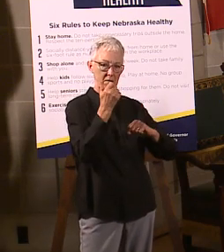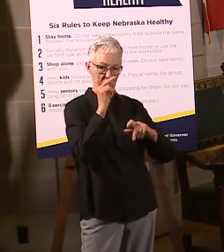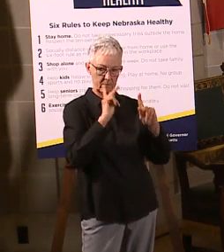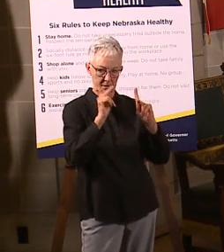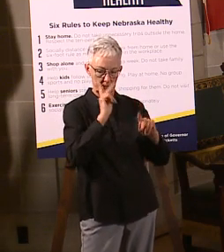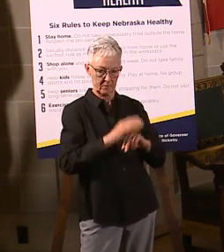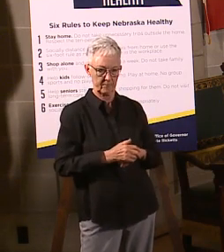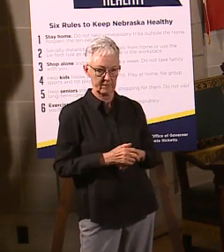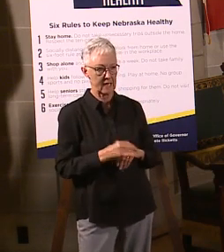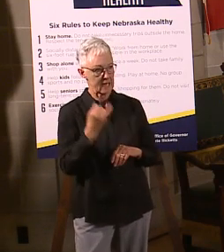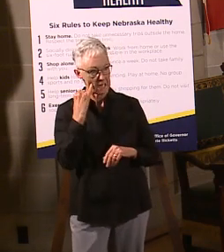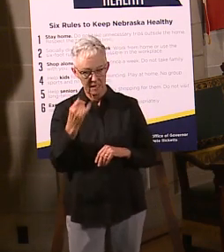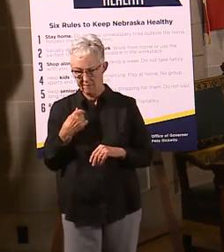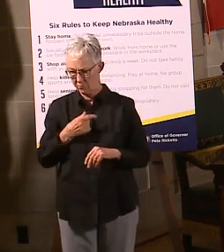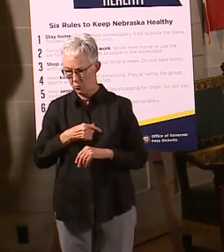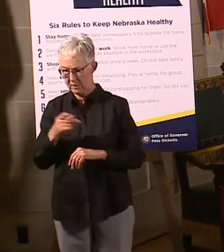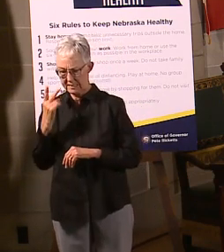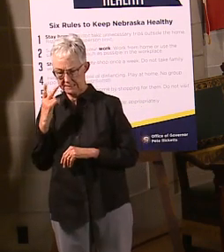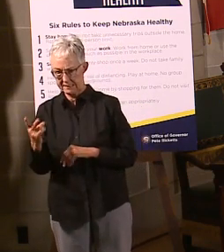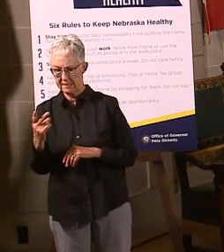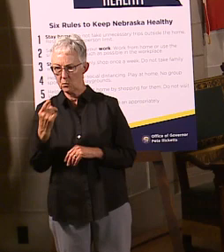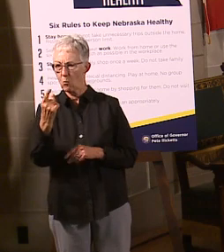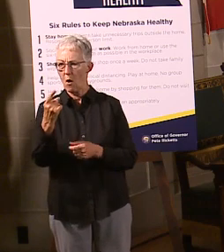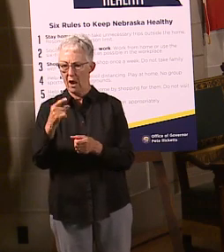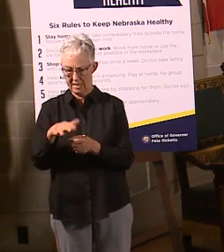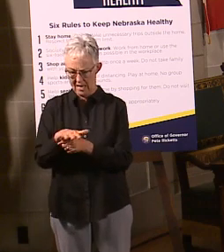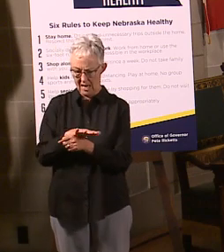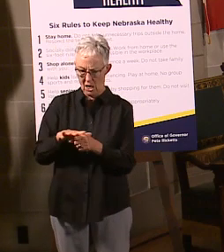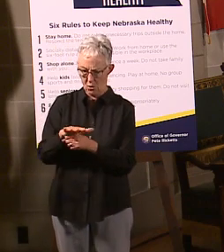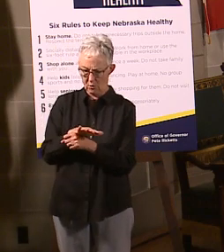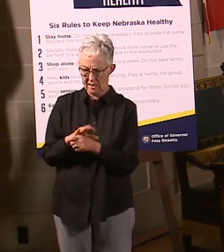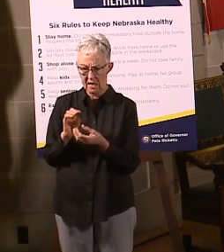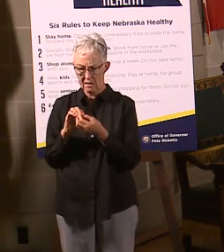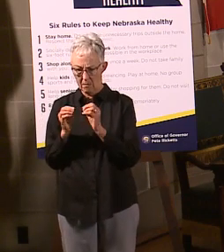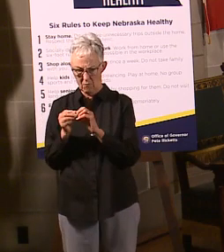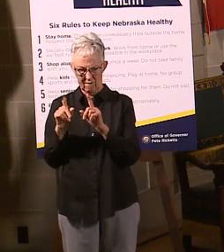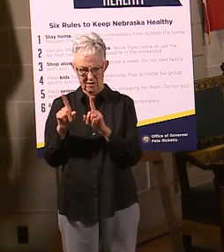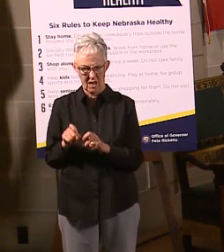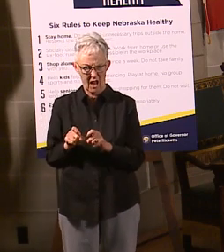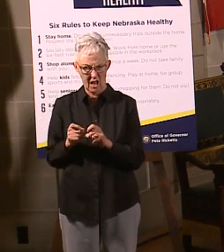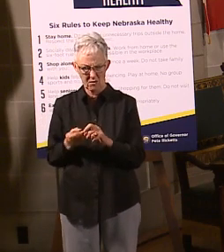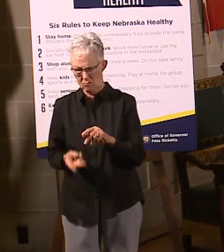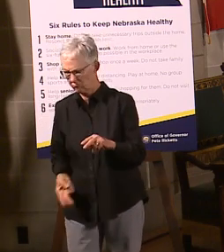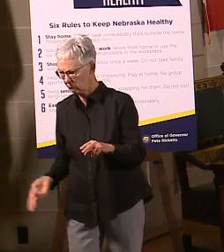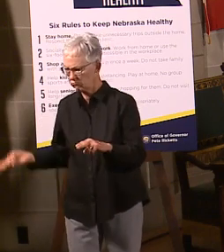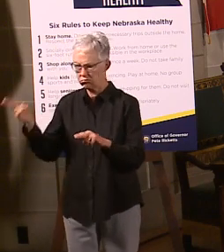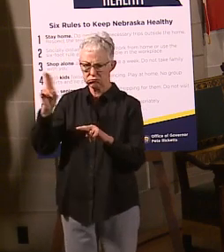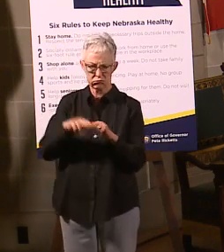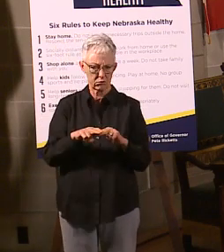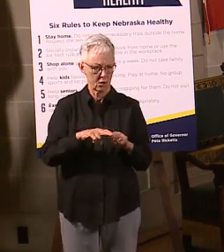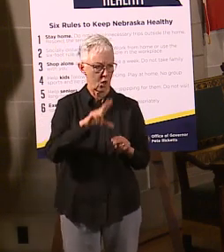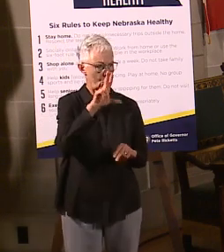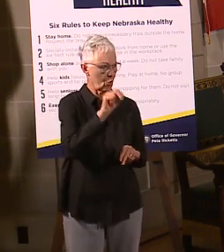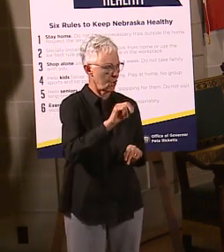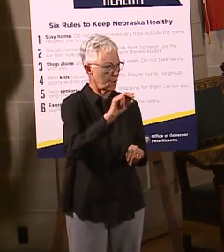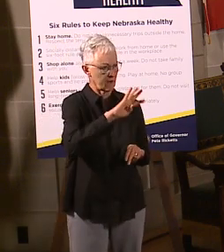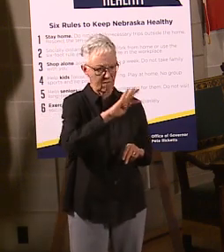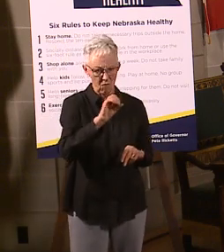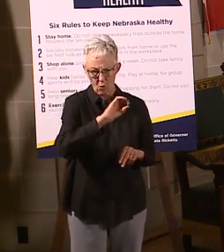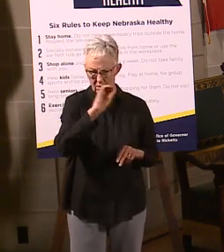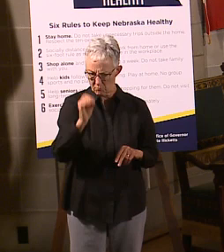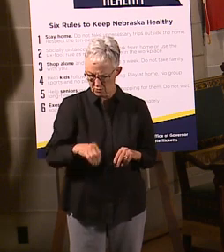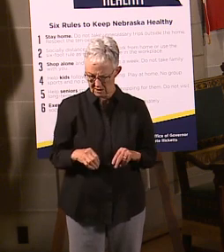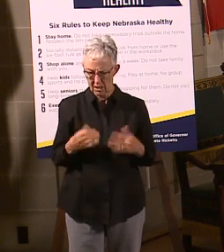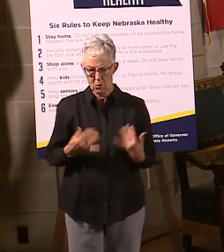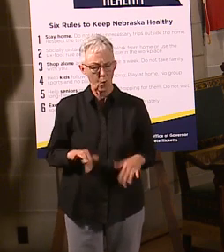then we know something's going on in that community, and we know to be able to prioritize more resources for that community, more testing resources, more contact